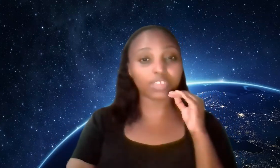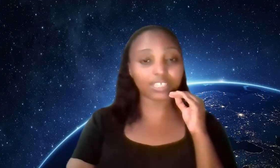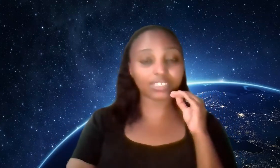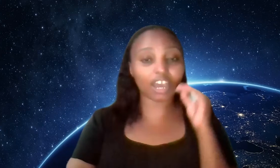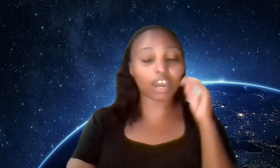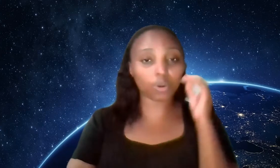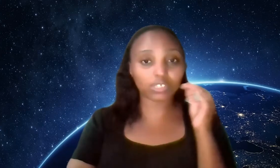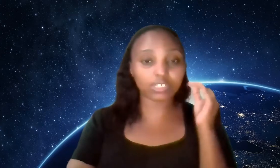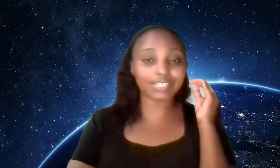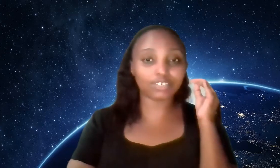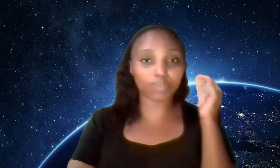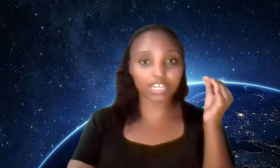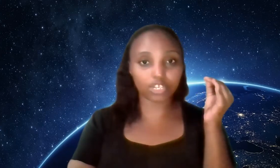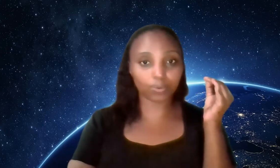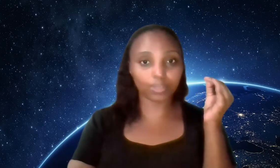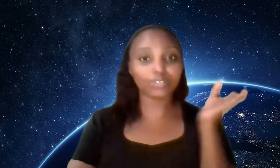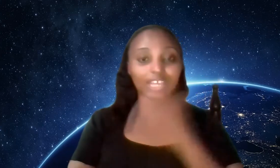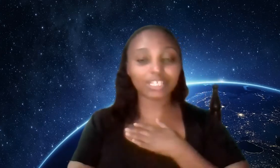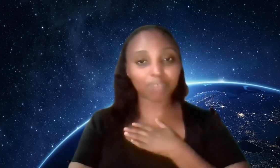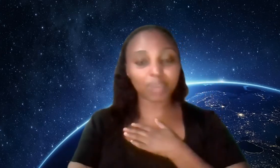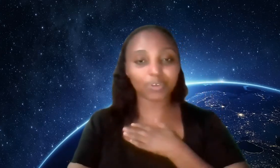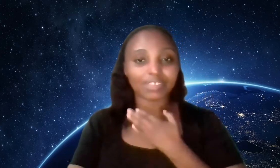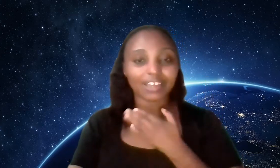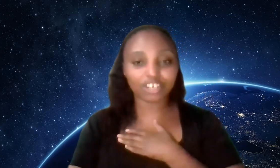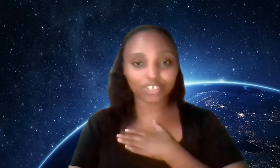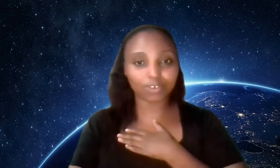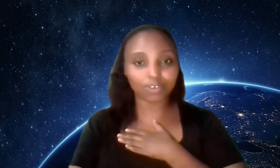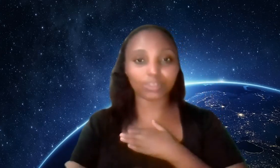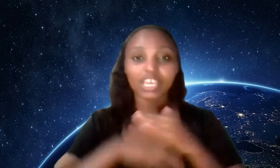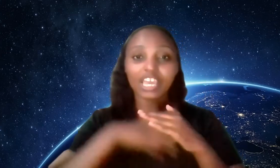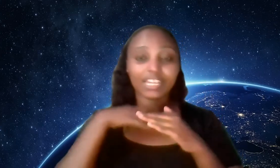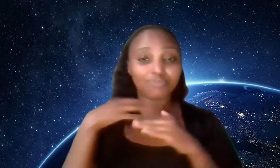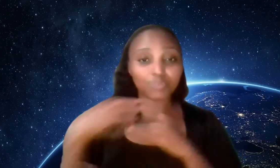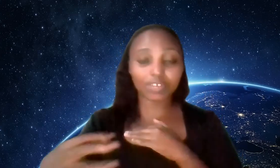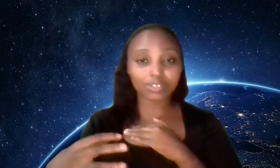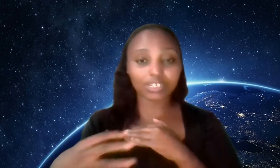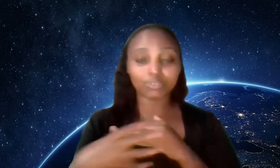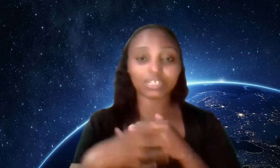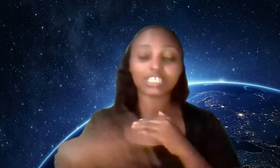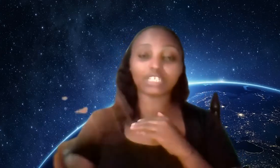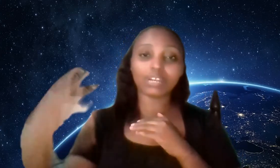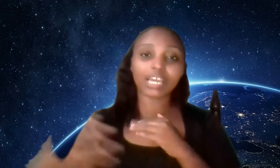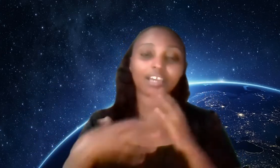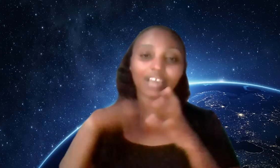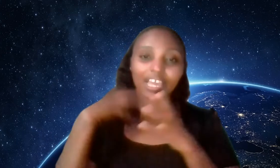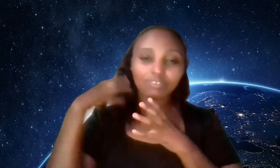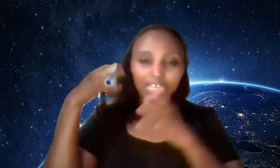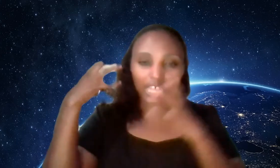things that are constantly draining you so that's my work with the akashic records and if you resonate with that and you like a kind of like